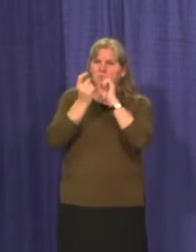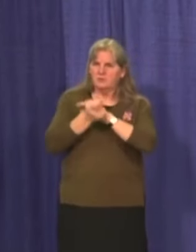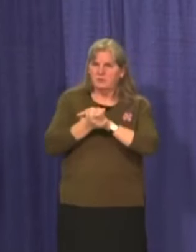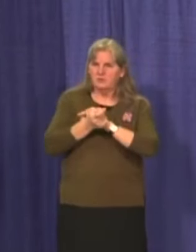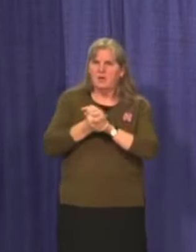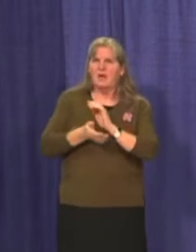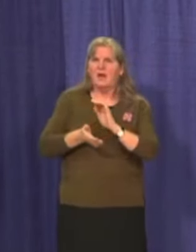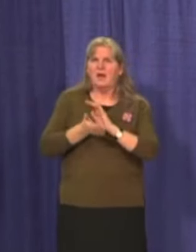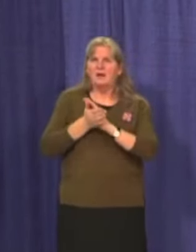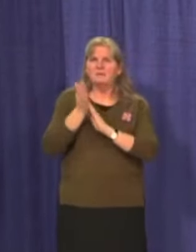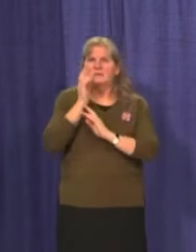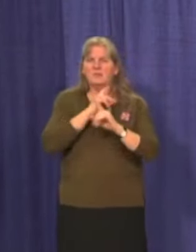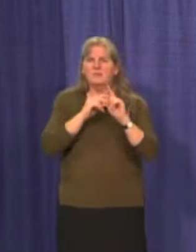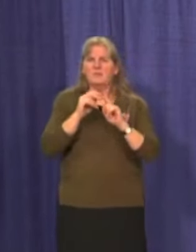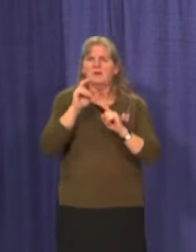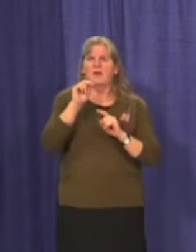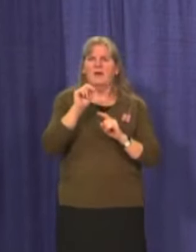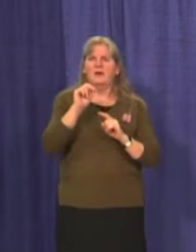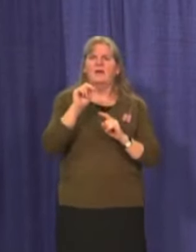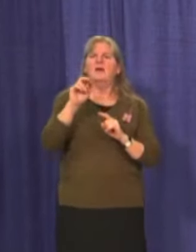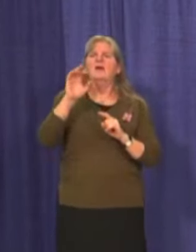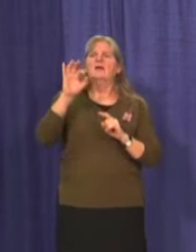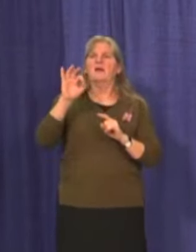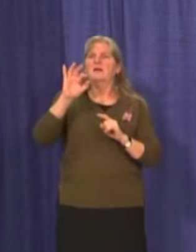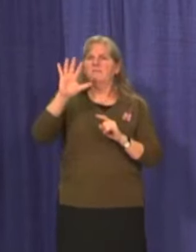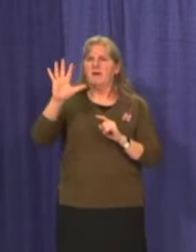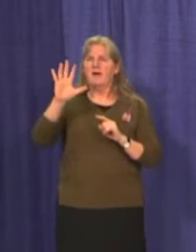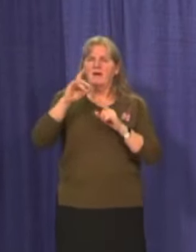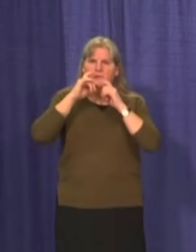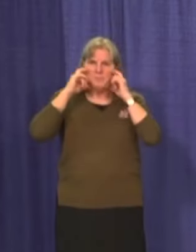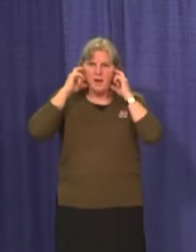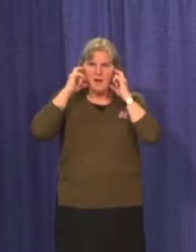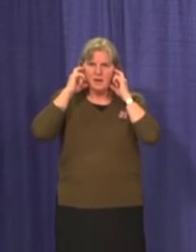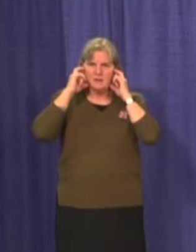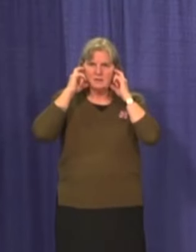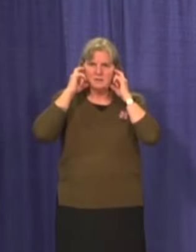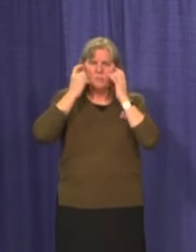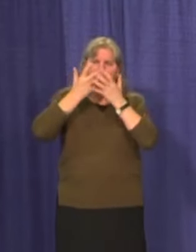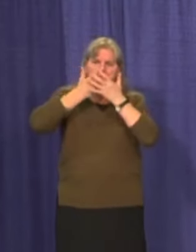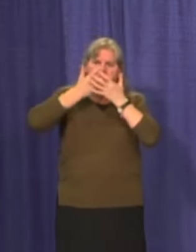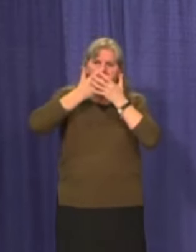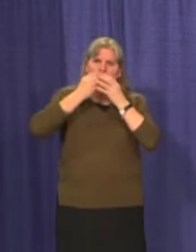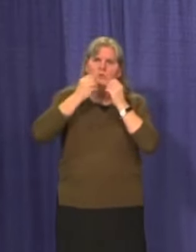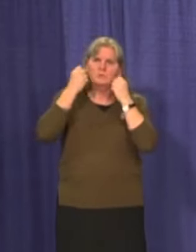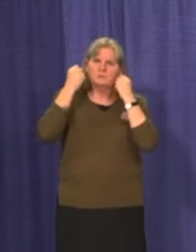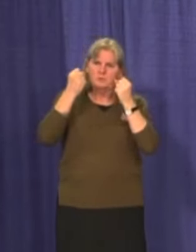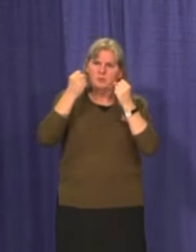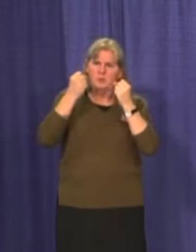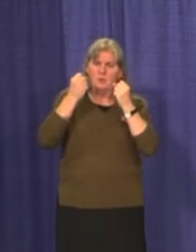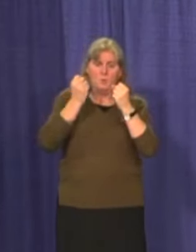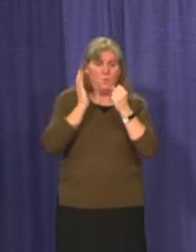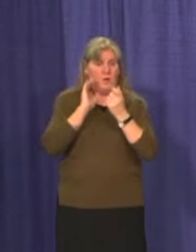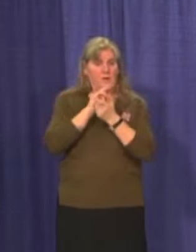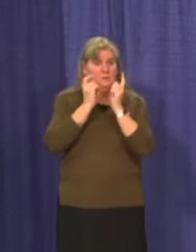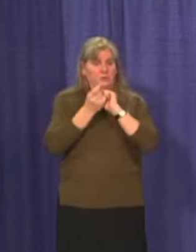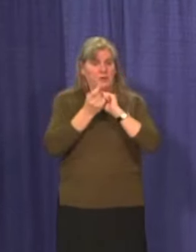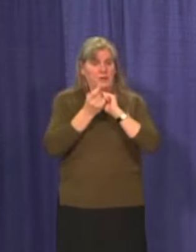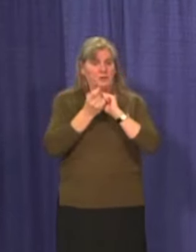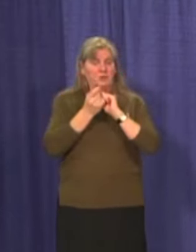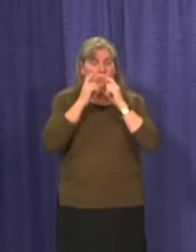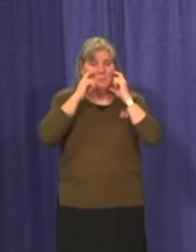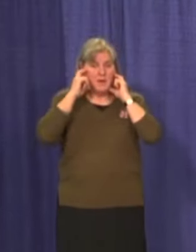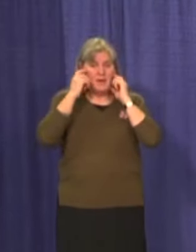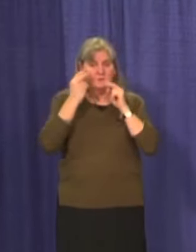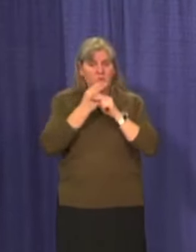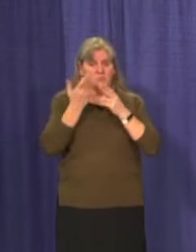asking people to wear N95s or antiviral masks. Do you expect we'll see any change, uh, in terms of what's recommended for